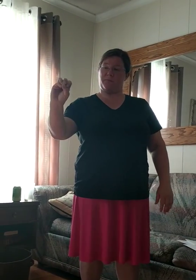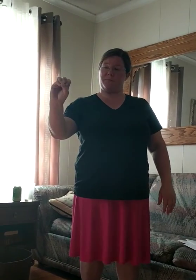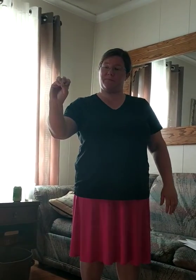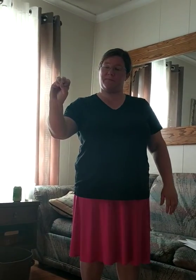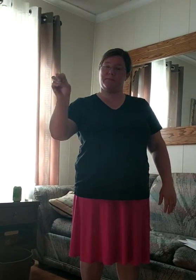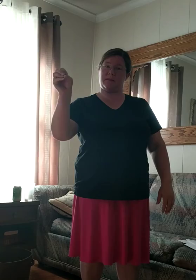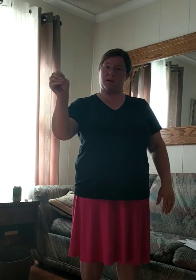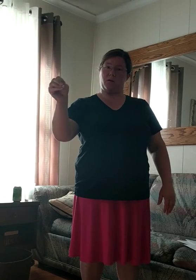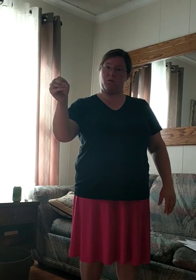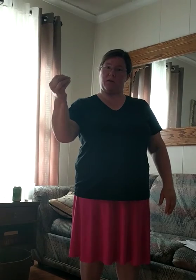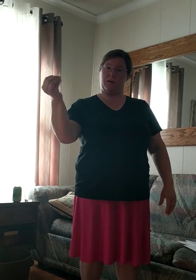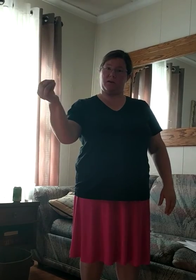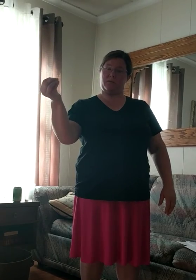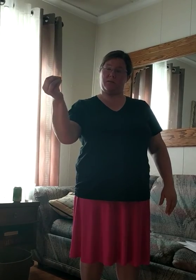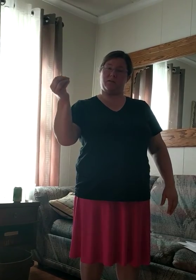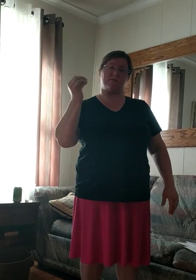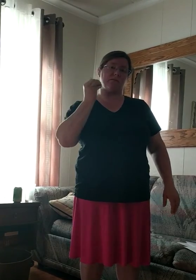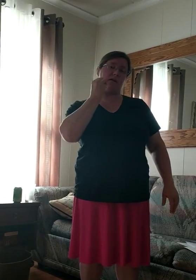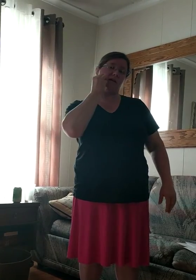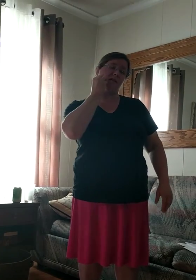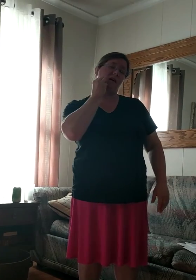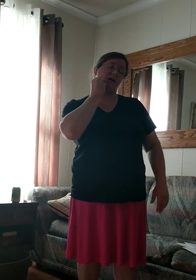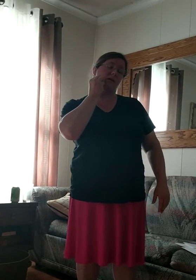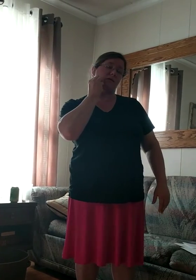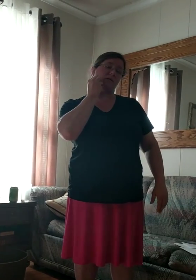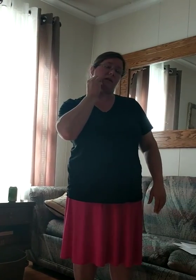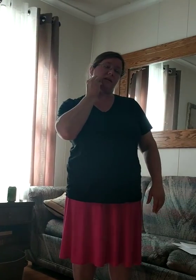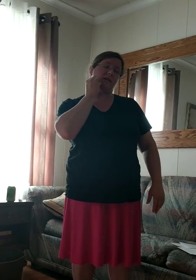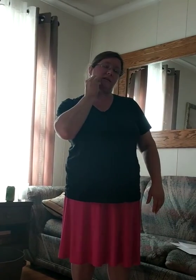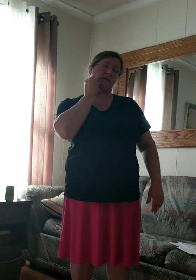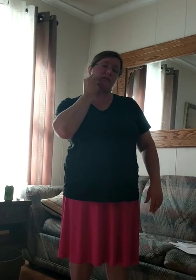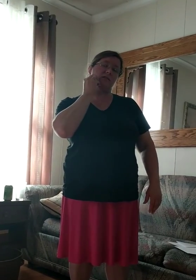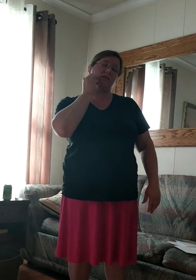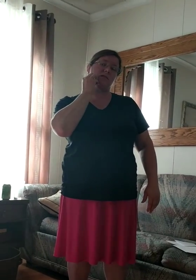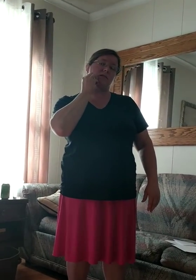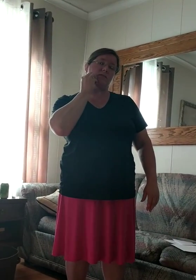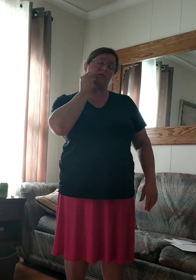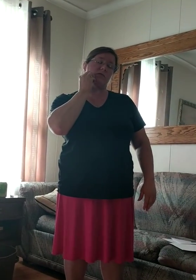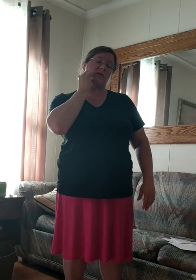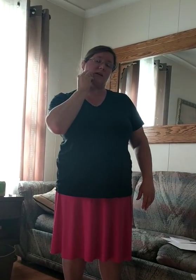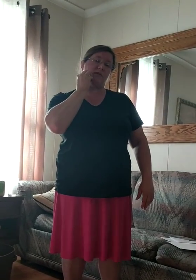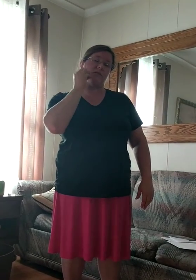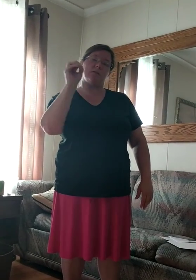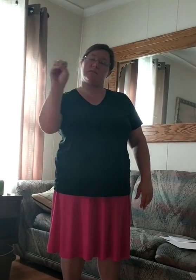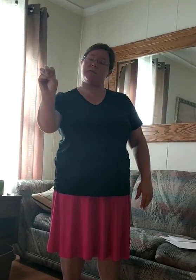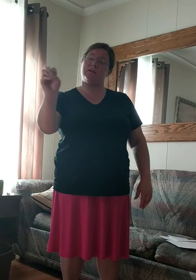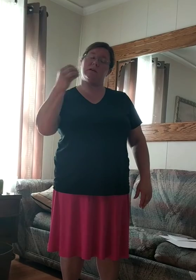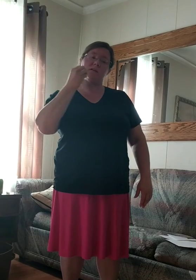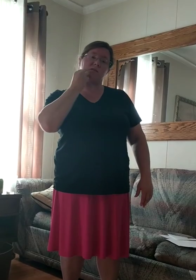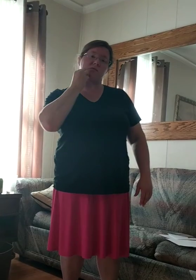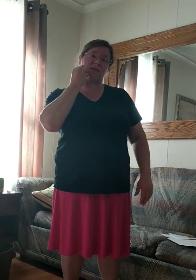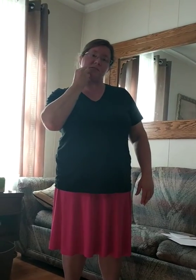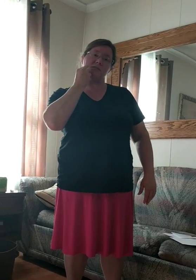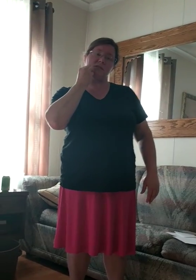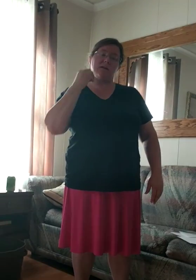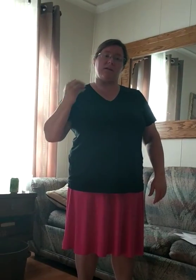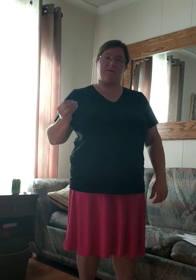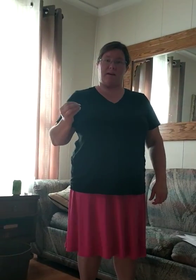our O hand with all of our fingers. And just lightly touch the side of your chin. The treasure. You found.